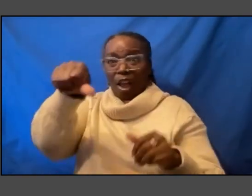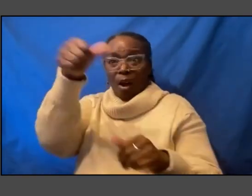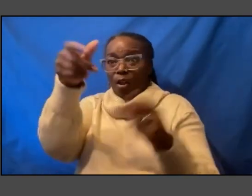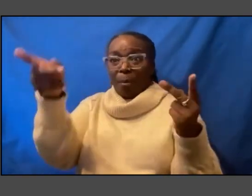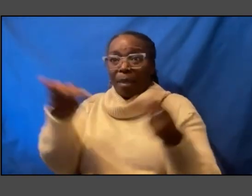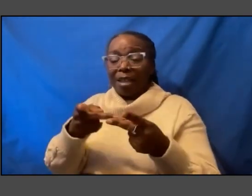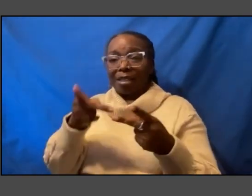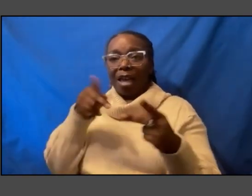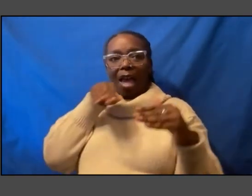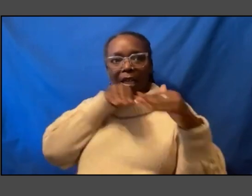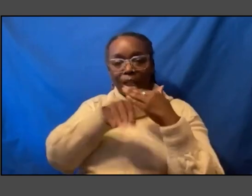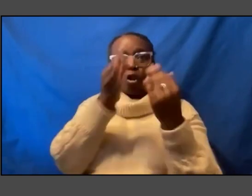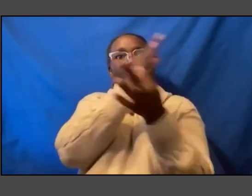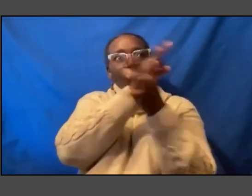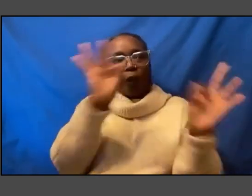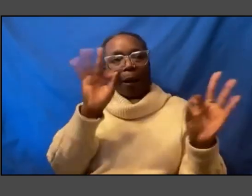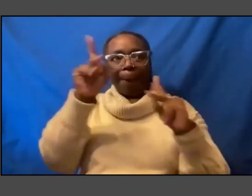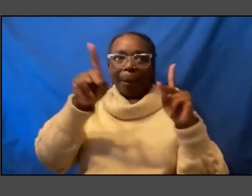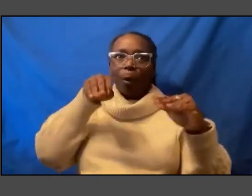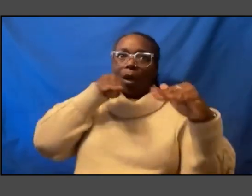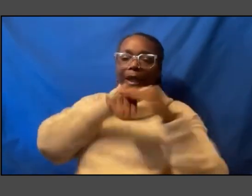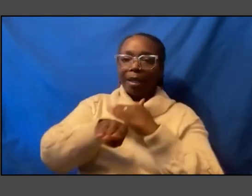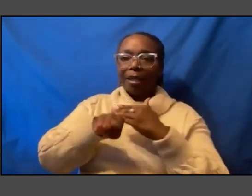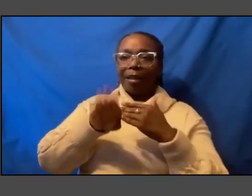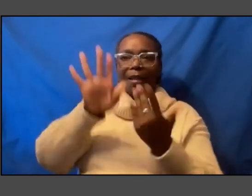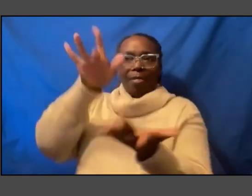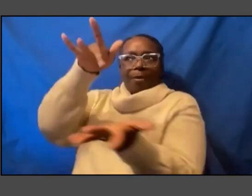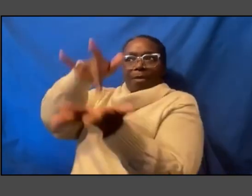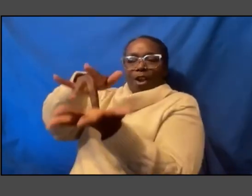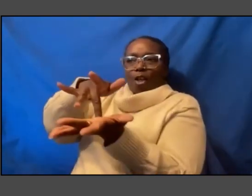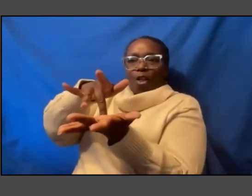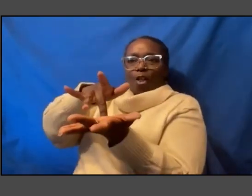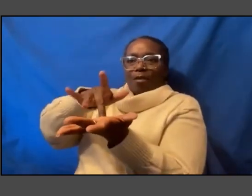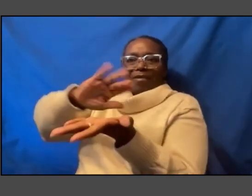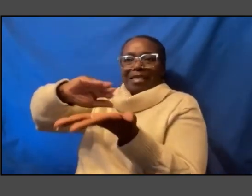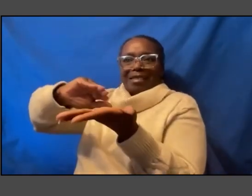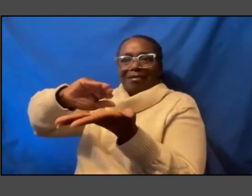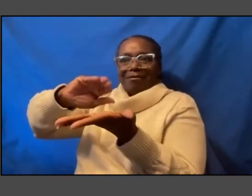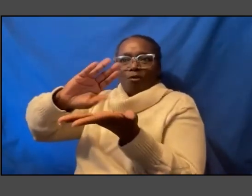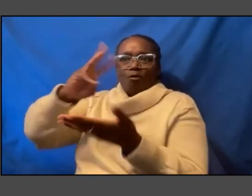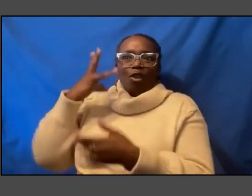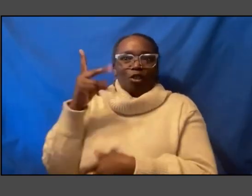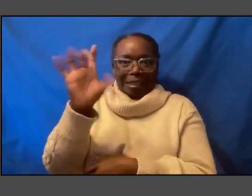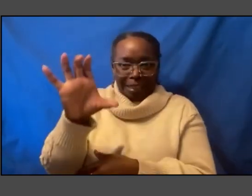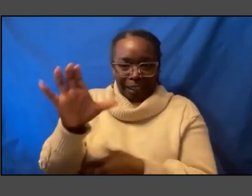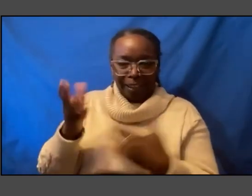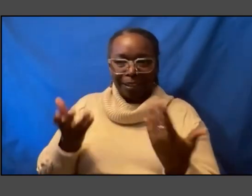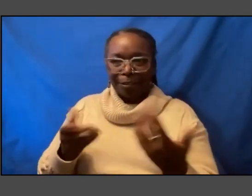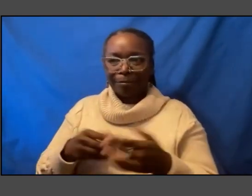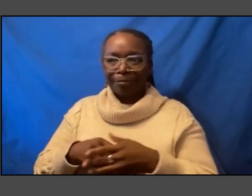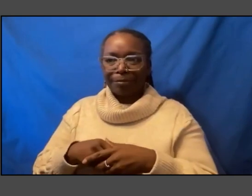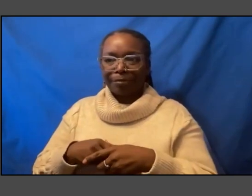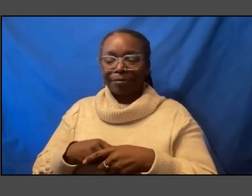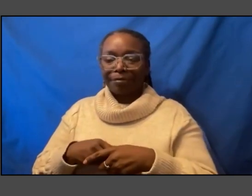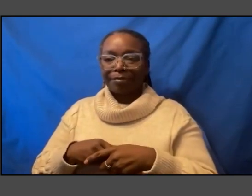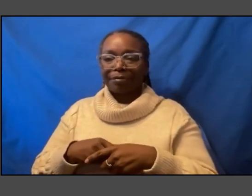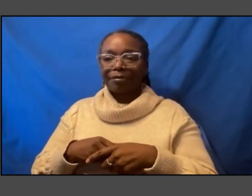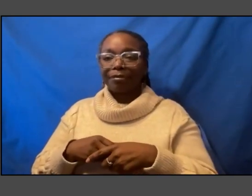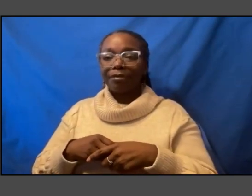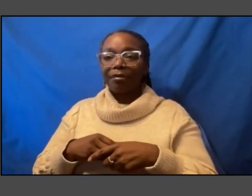you know right in in the middle of of the city so you know we can't turn no no well no just